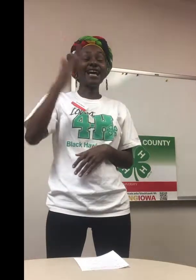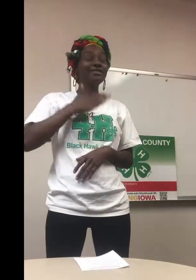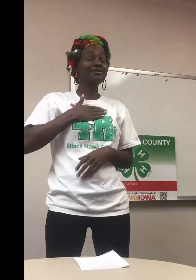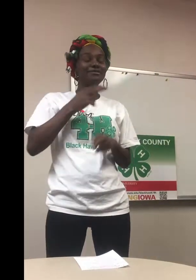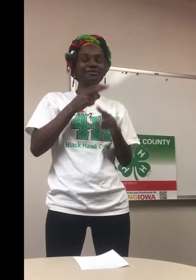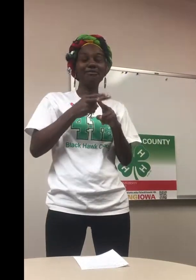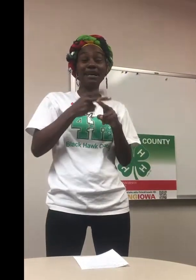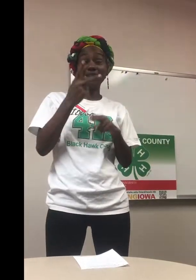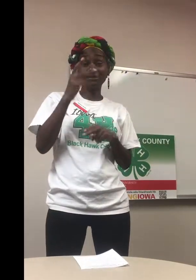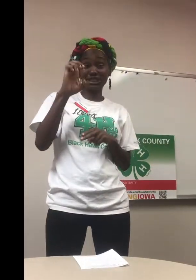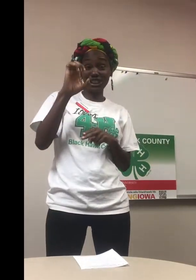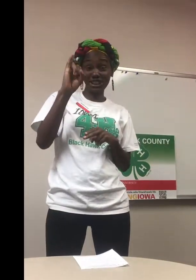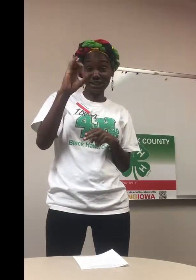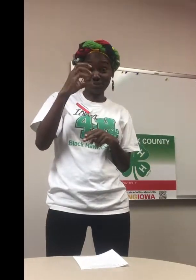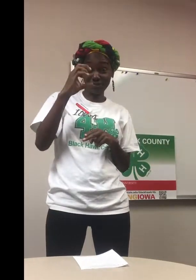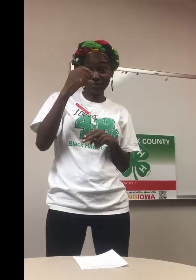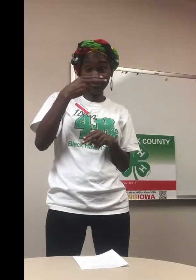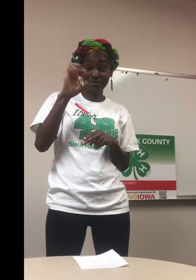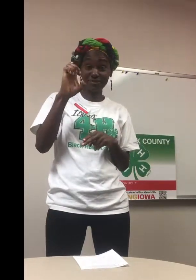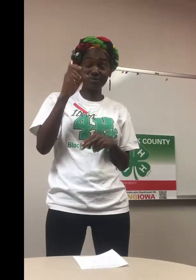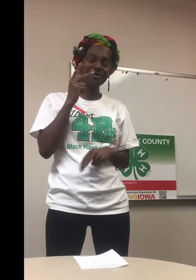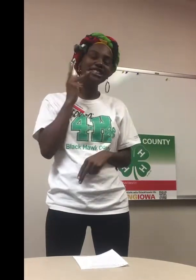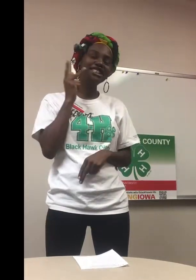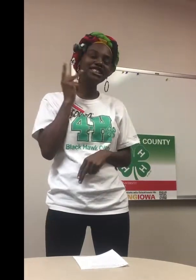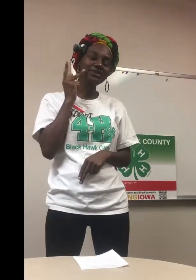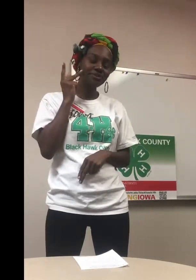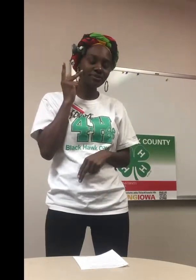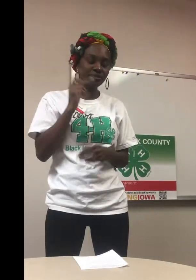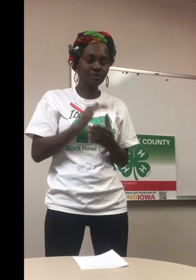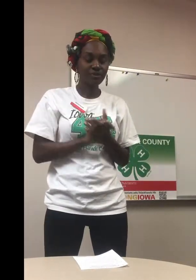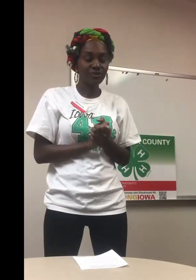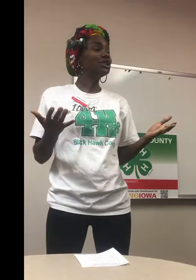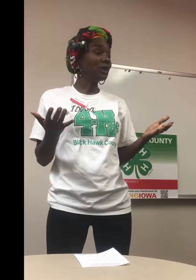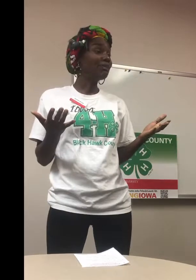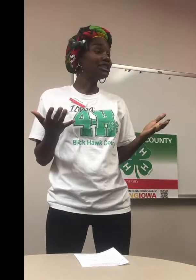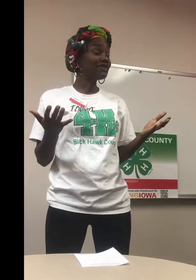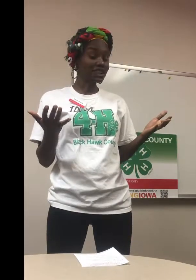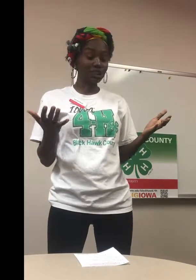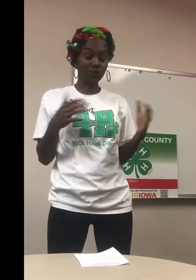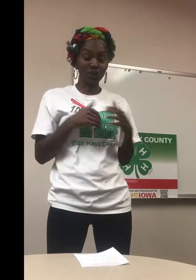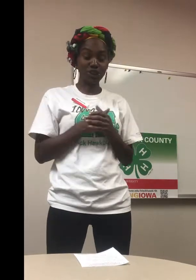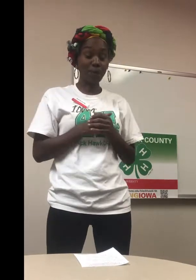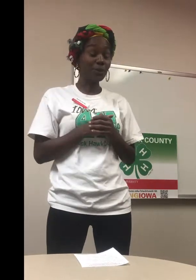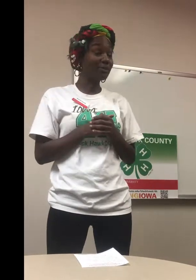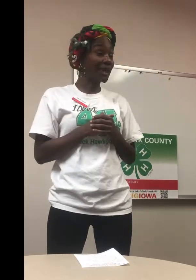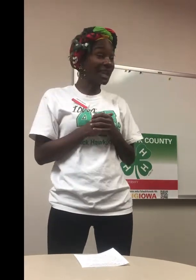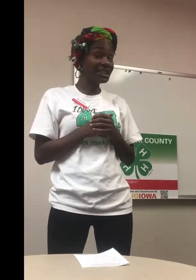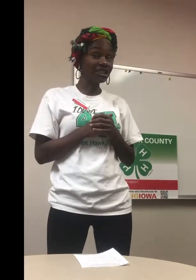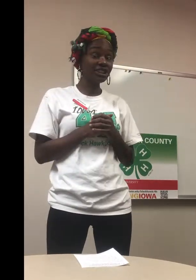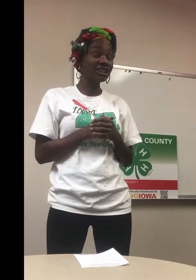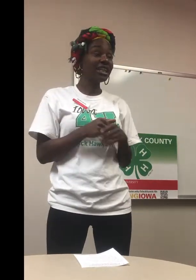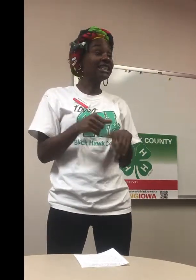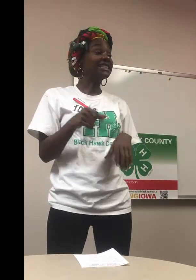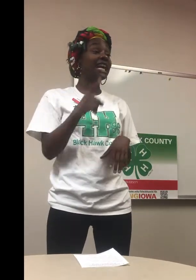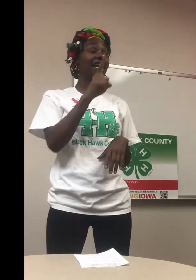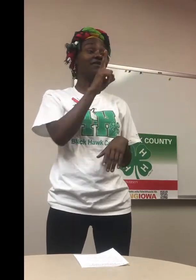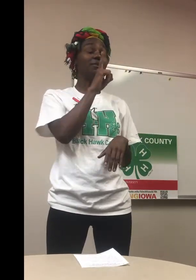Hi, my name is Keisha. Keisha. So the Pledge of Allegiance, we start with pledge. The sign for